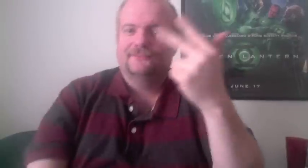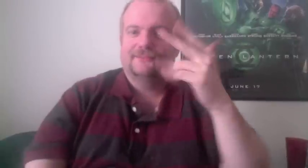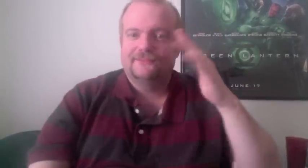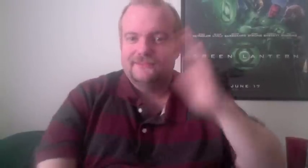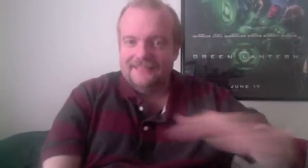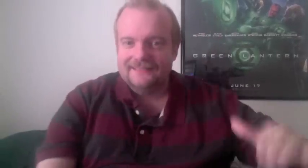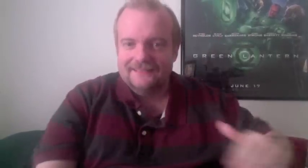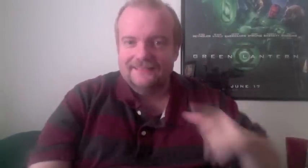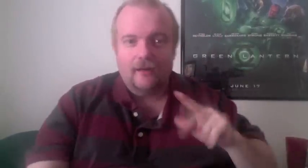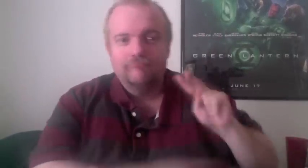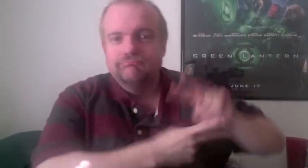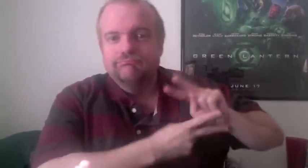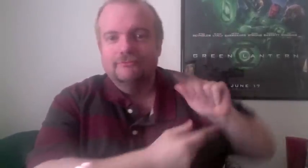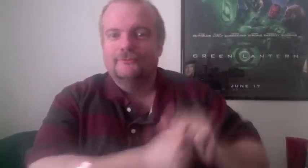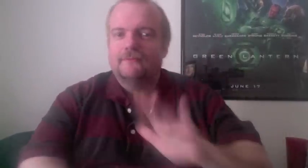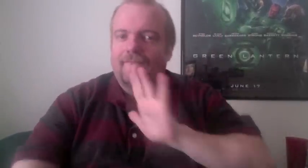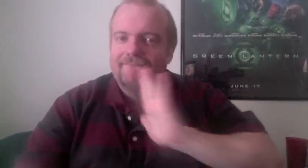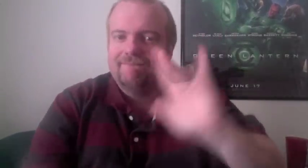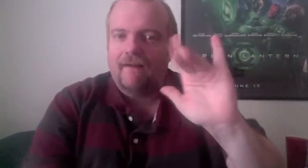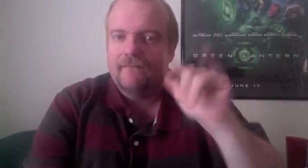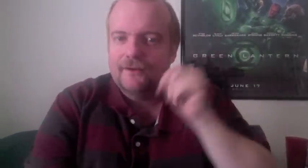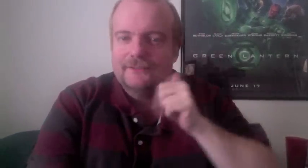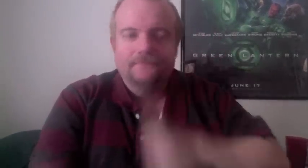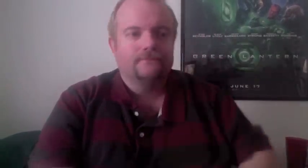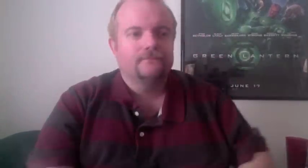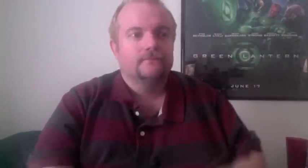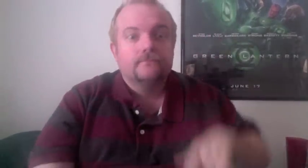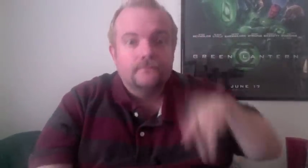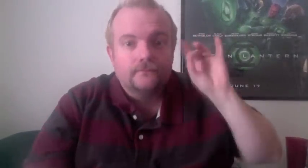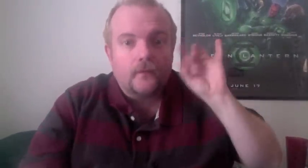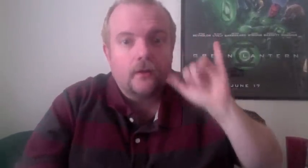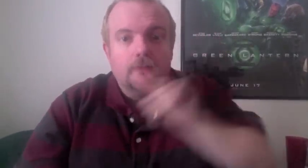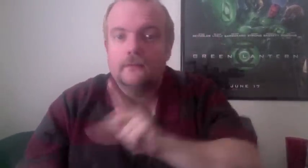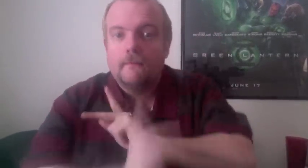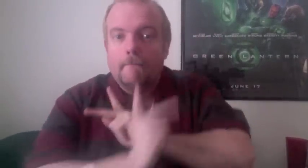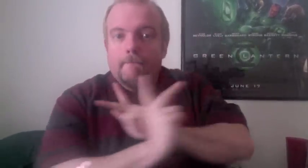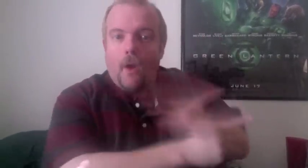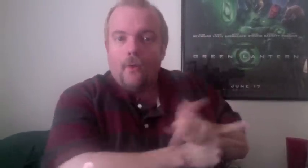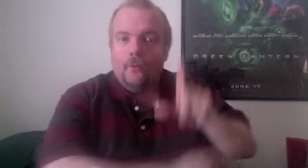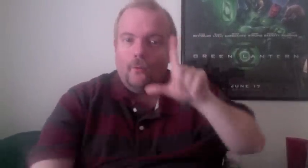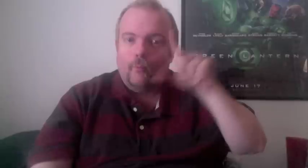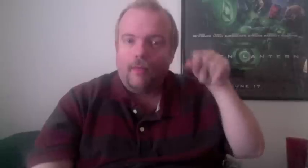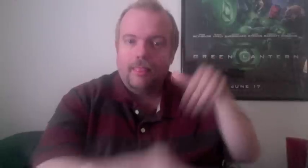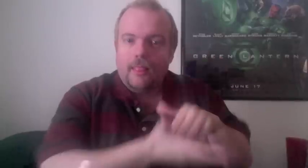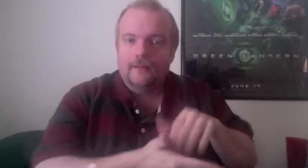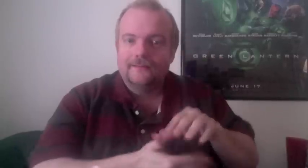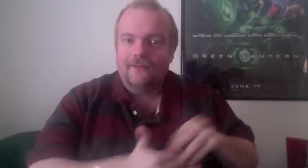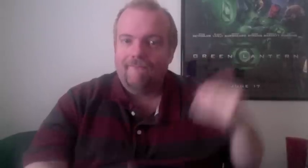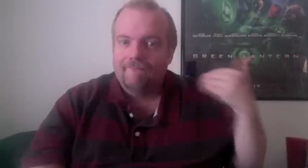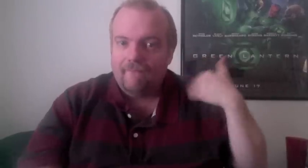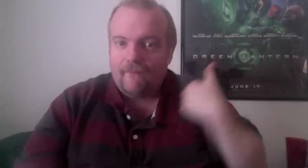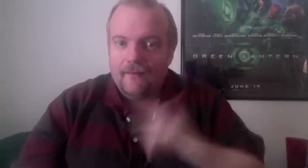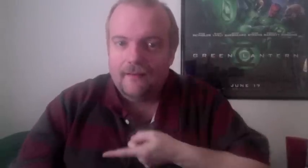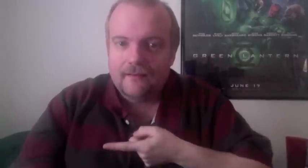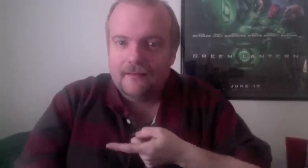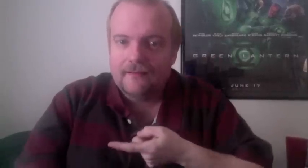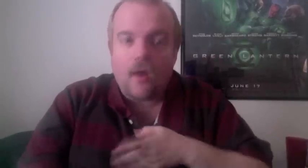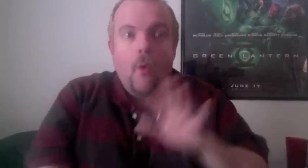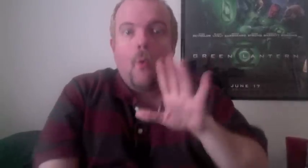us or something. It really scares me to see the shadow figure standing there because I don't know what it wants. I don't know if it